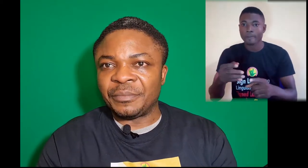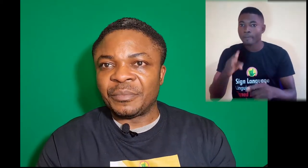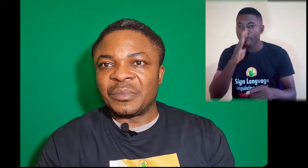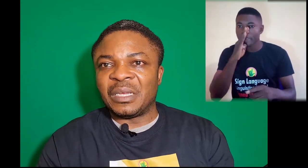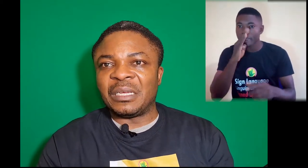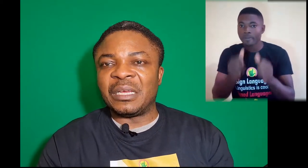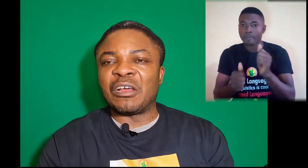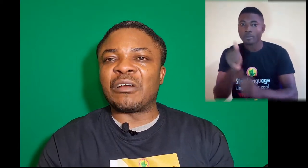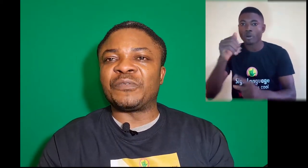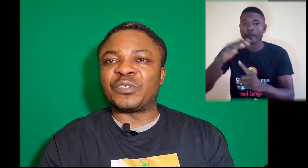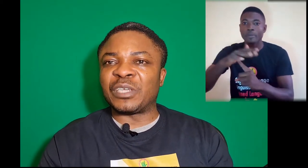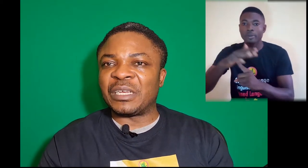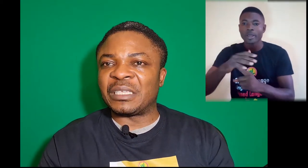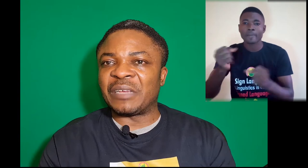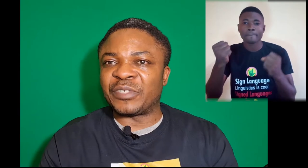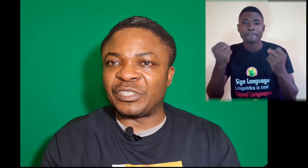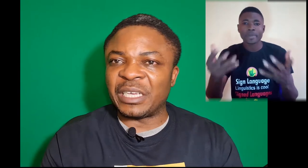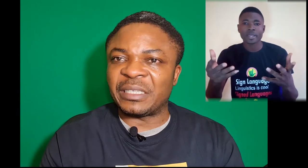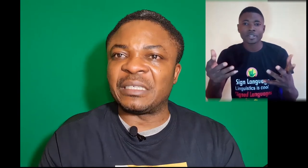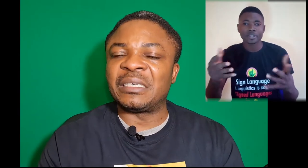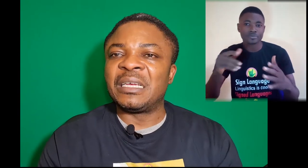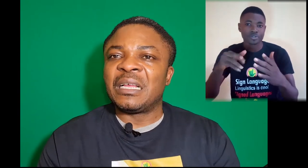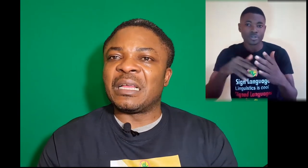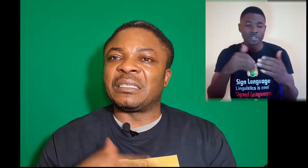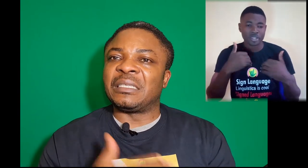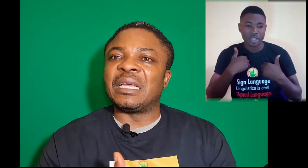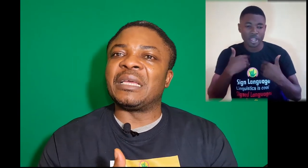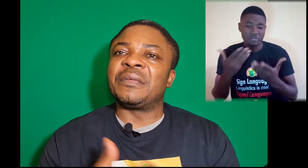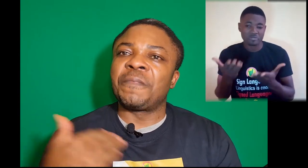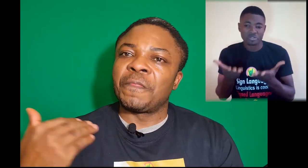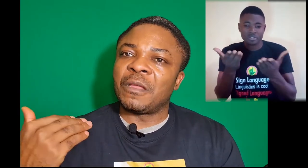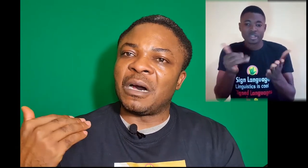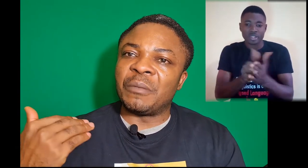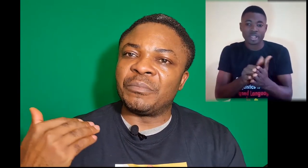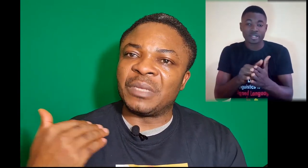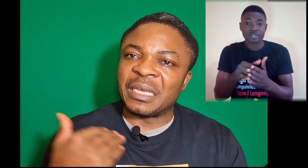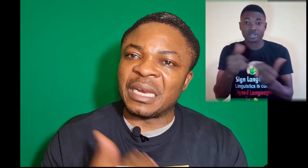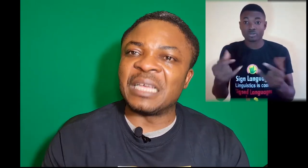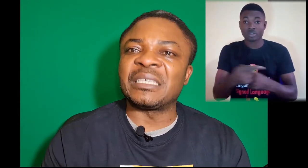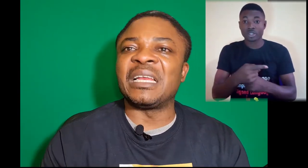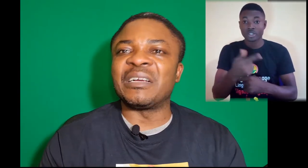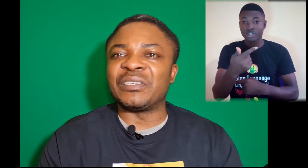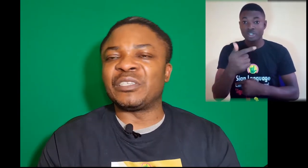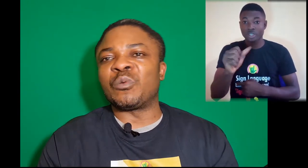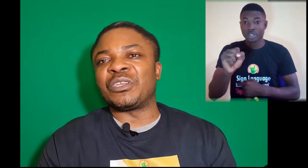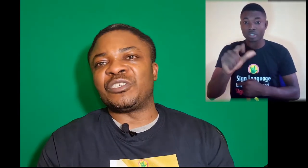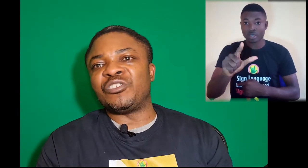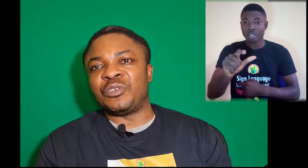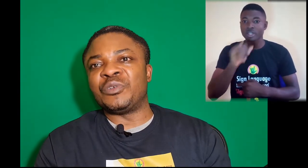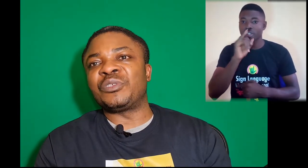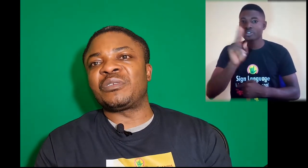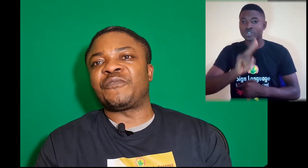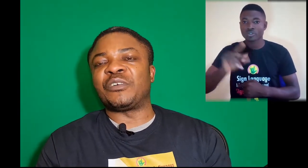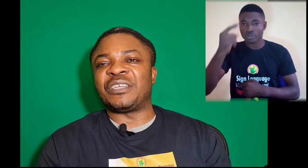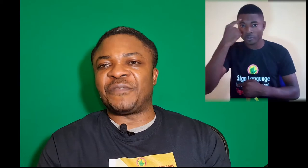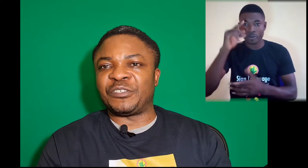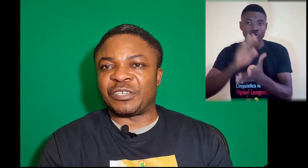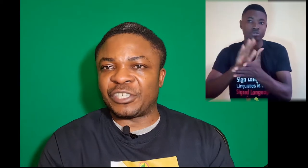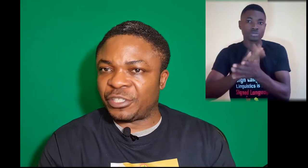And a lot of studies have suggested that today the Ghanaian sign language is what is used for deaf education,